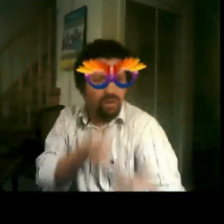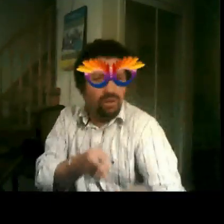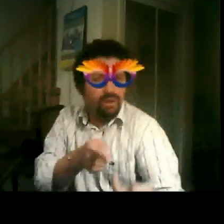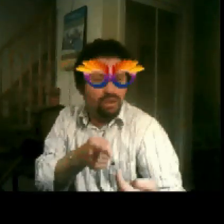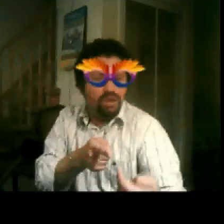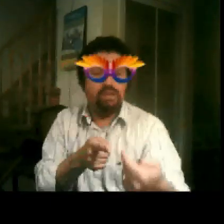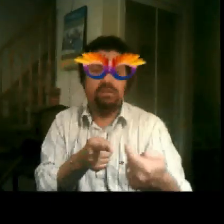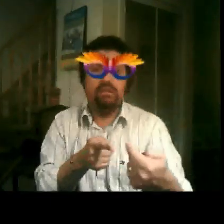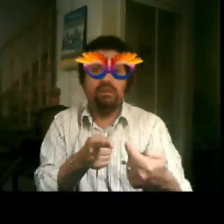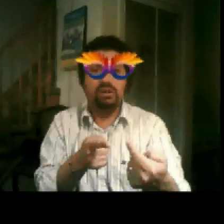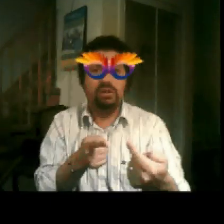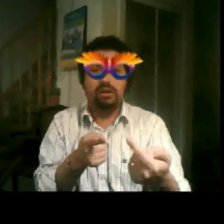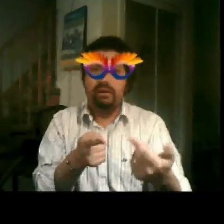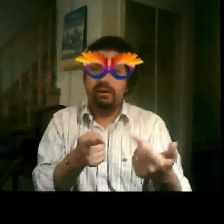it's a celebration